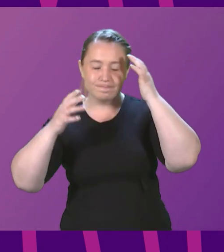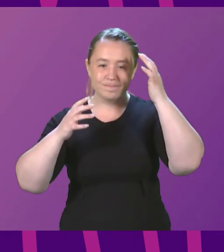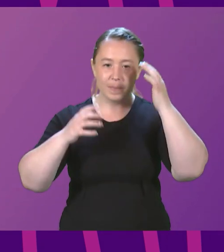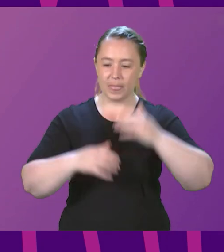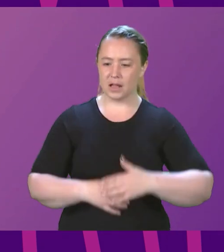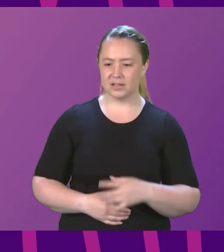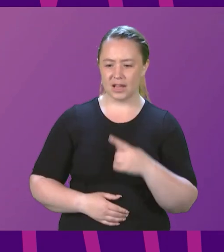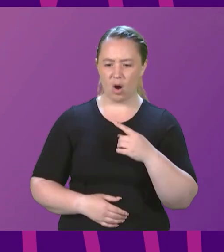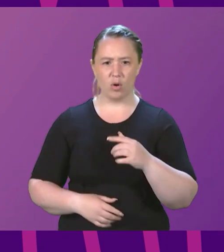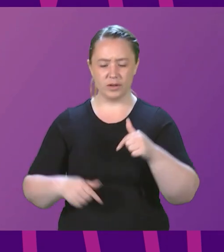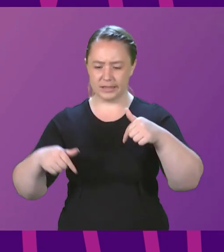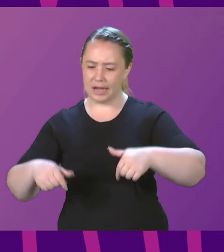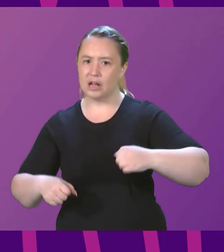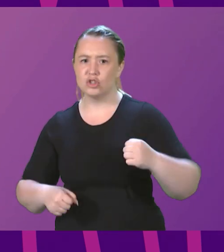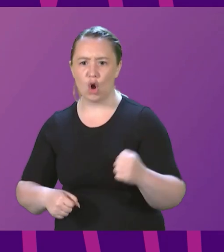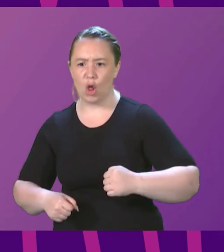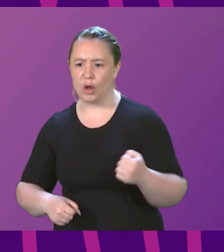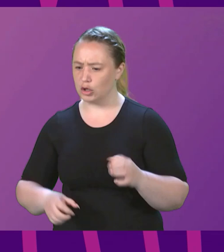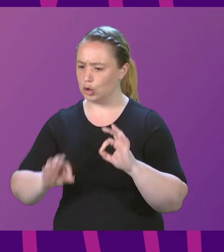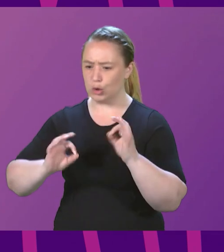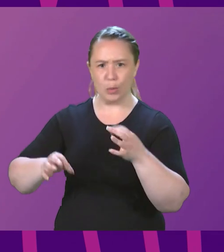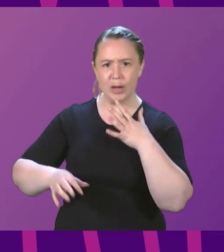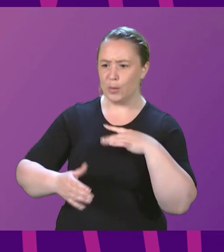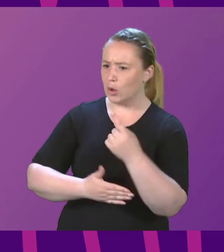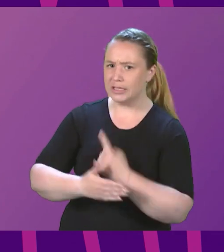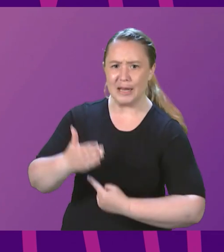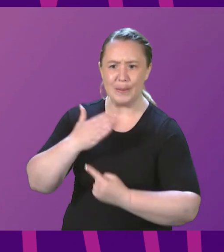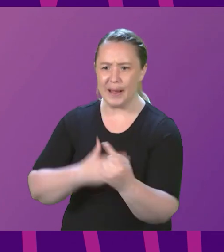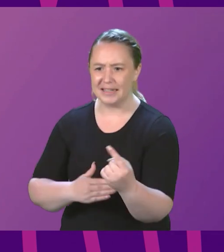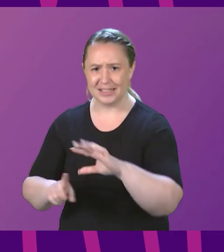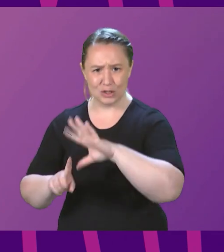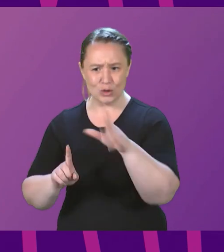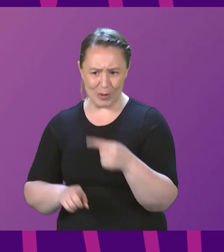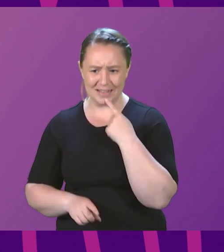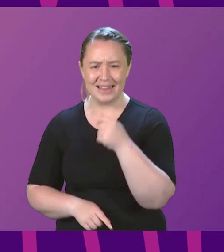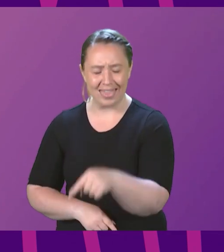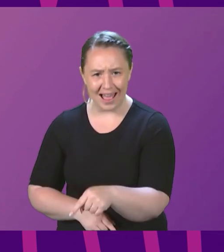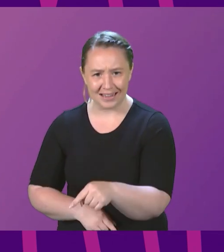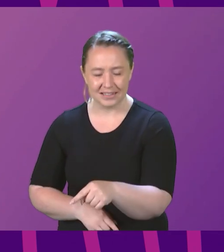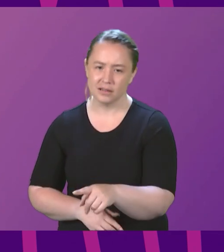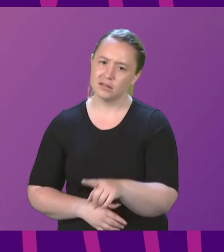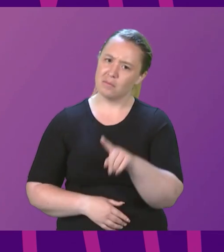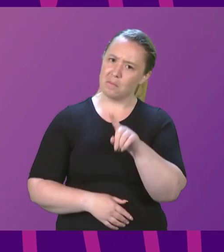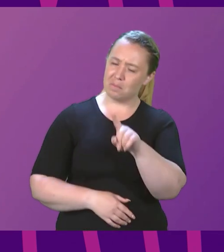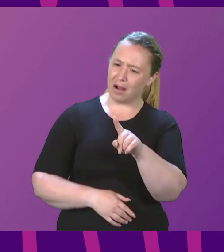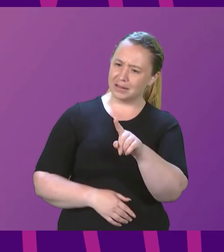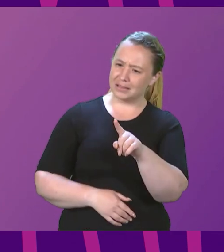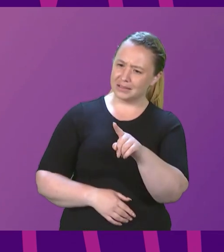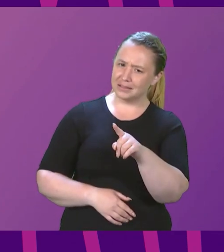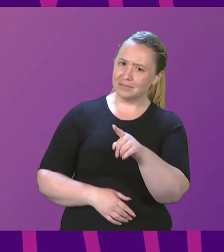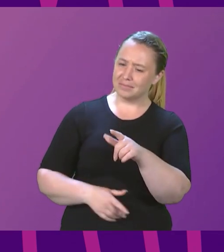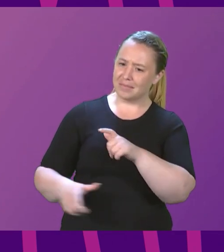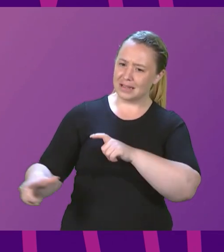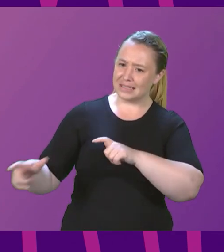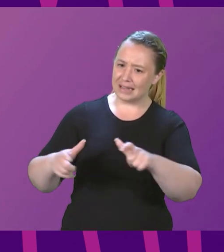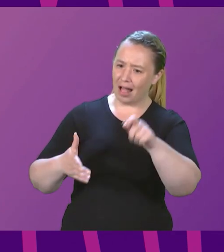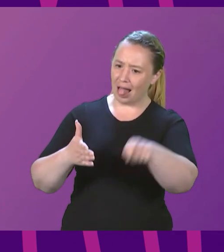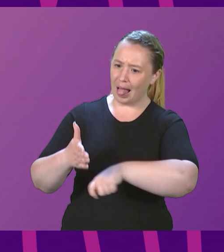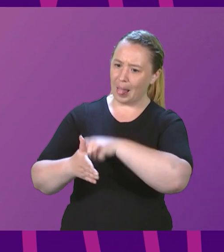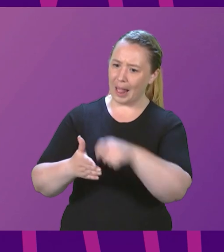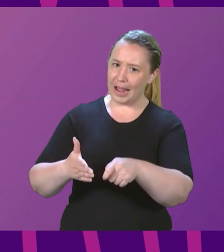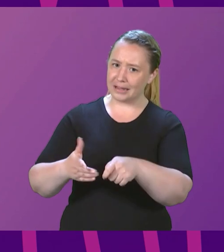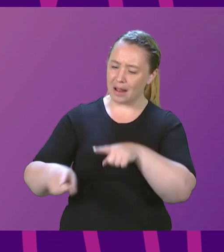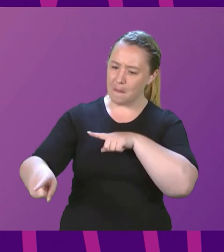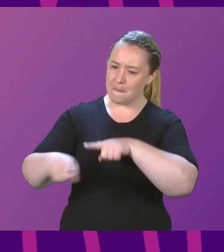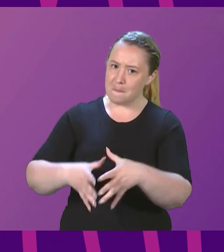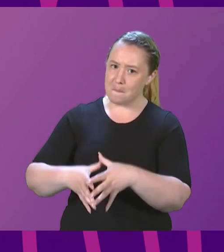wants the opportunity to choose independence in a referendum. And yet they have somehow managed to elect a majority of MSPs